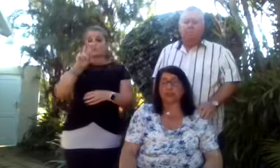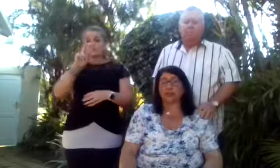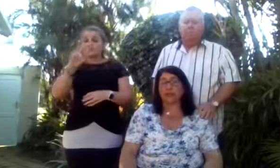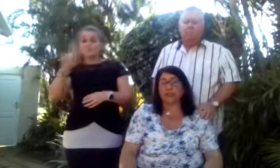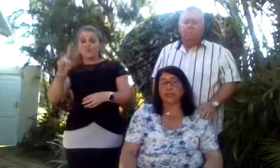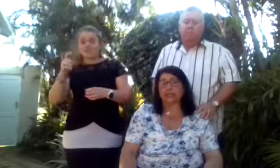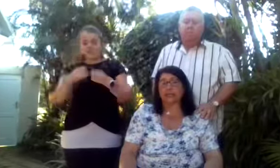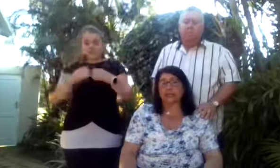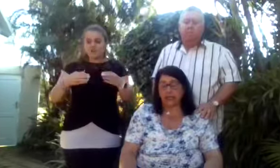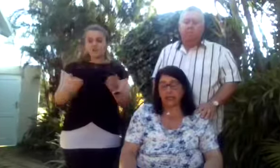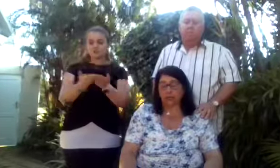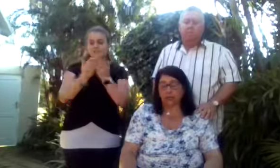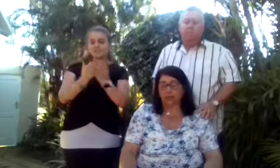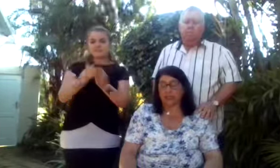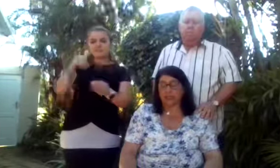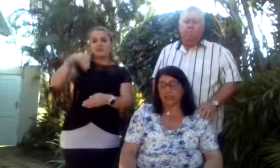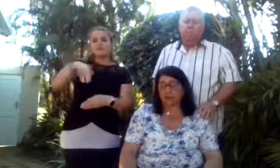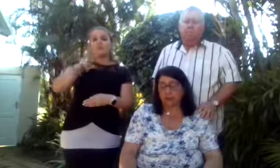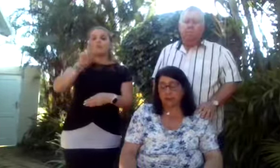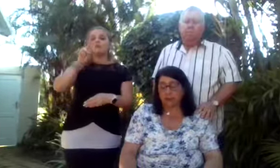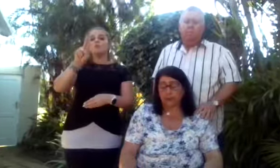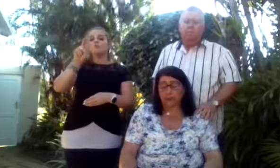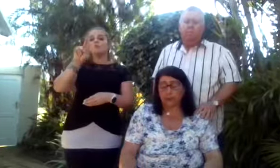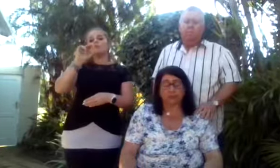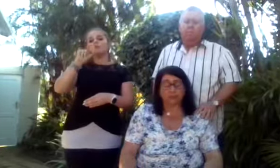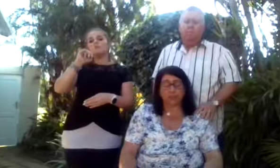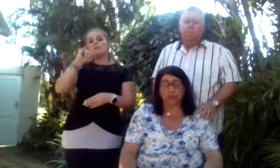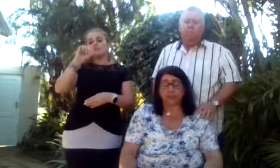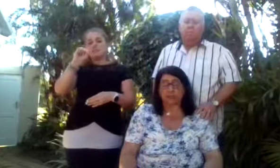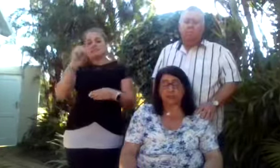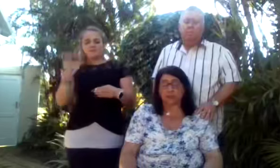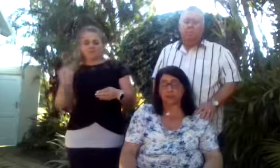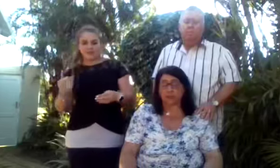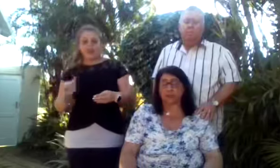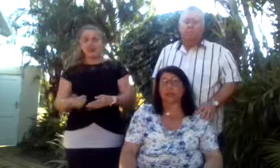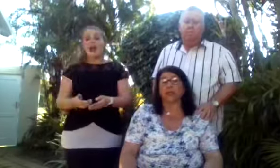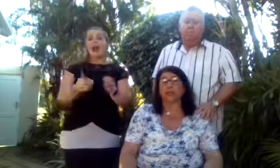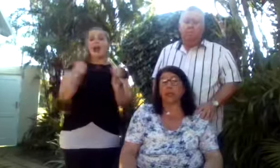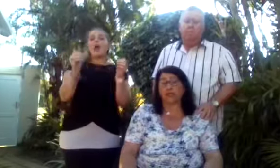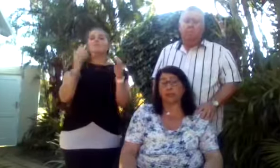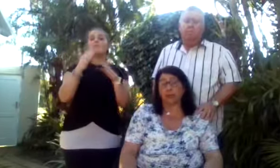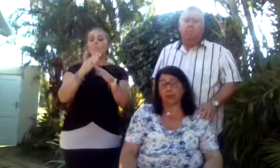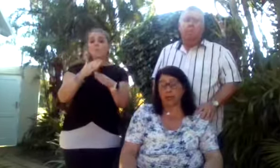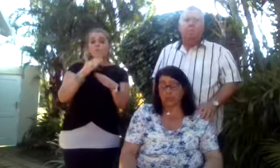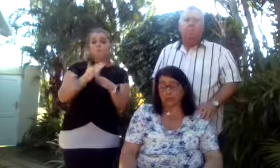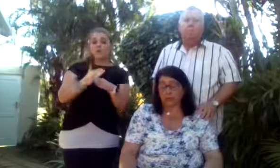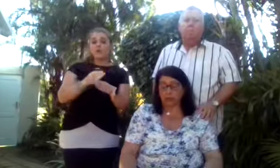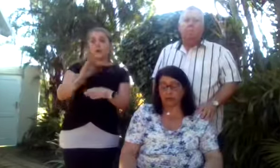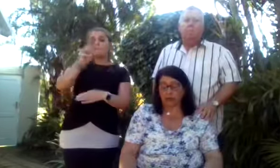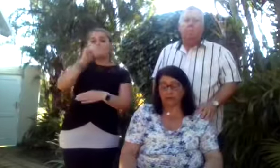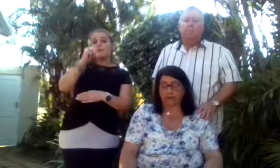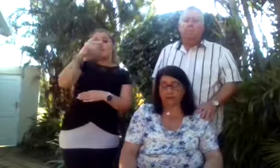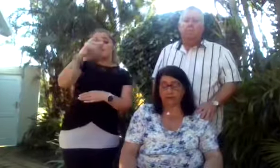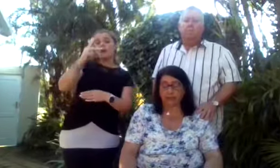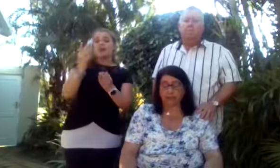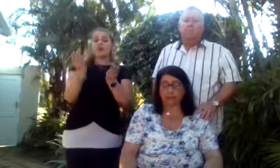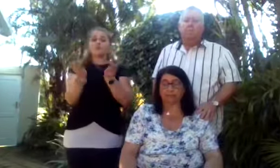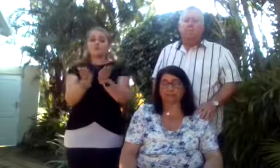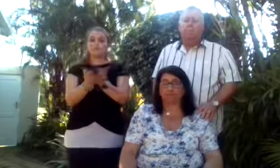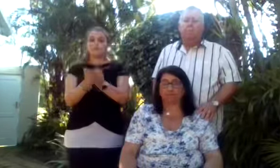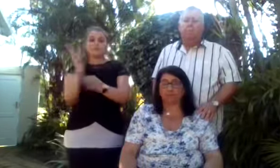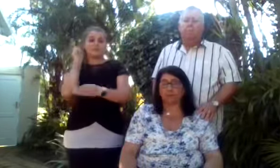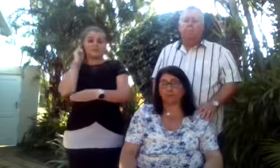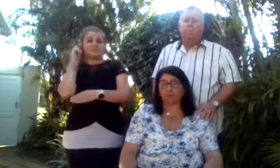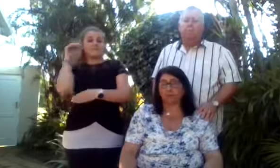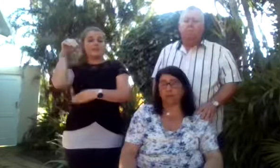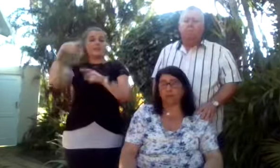her studies through UNISA, and got a teacher's assistant position at the Mary Kahn School for the Deaf in Cape Town.